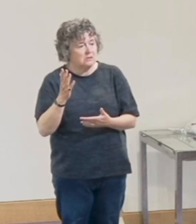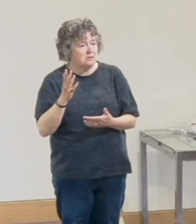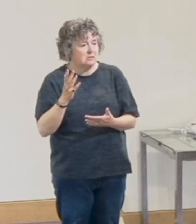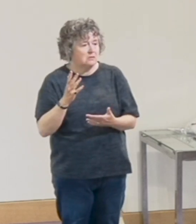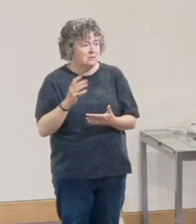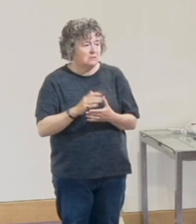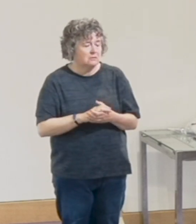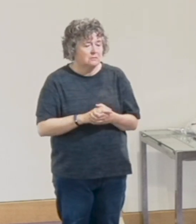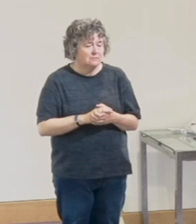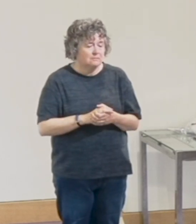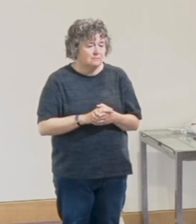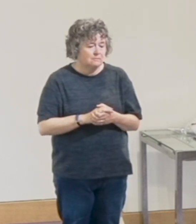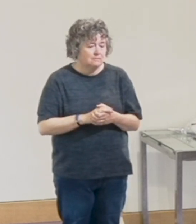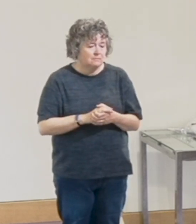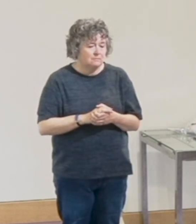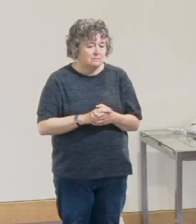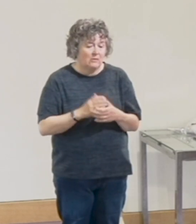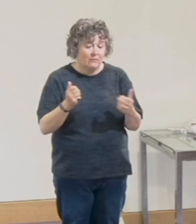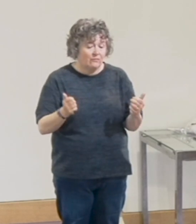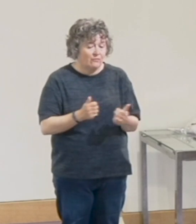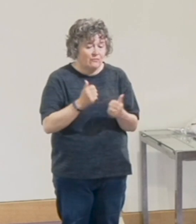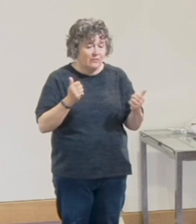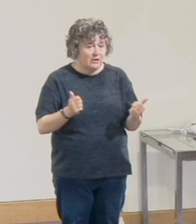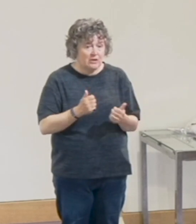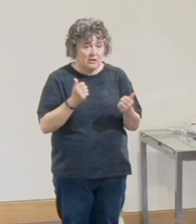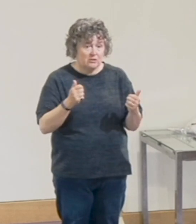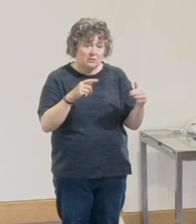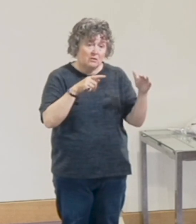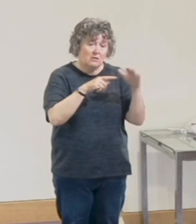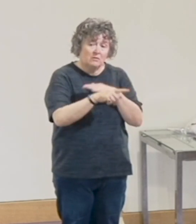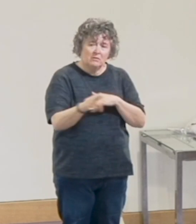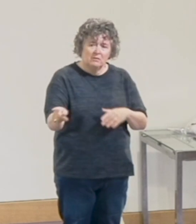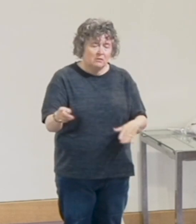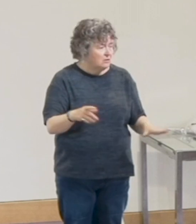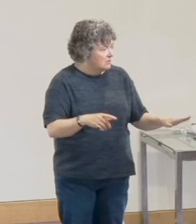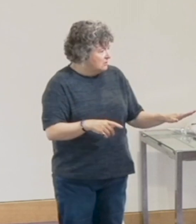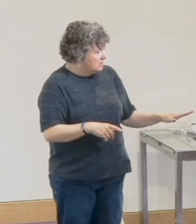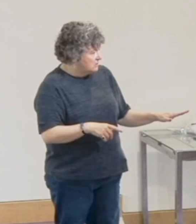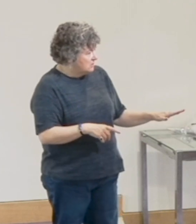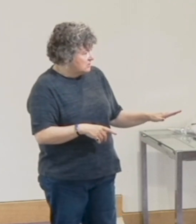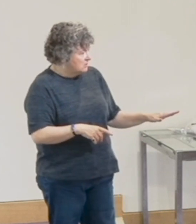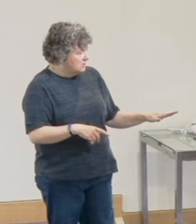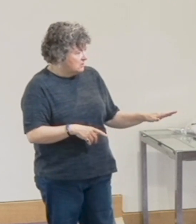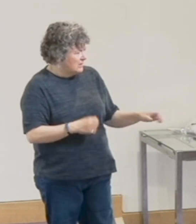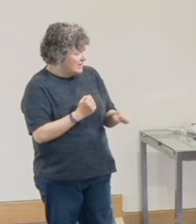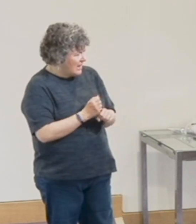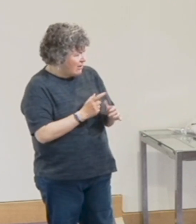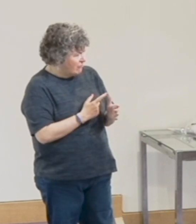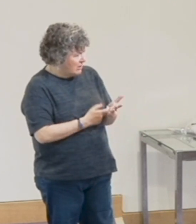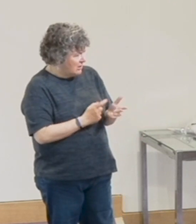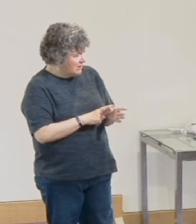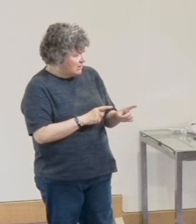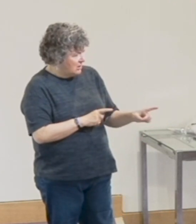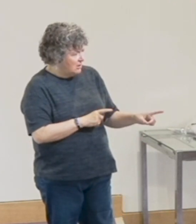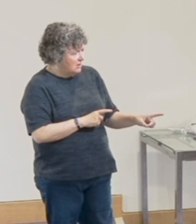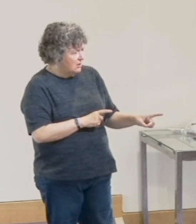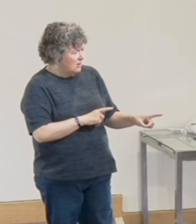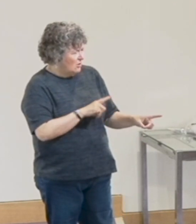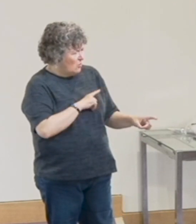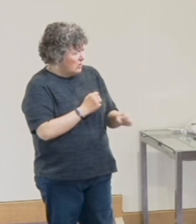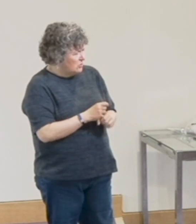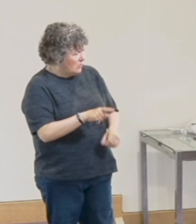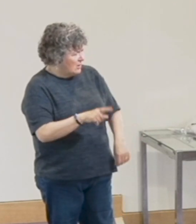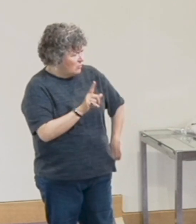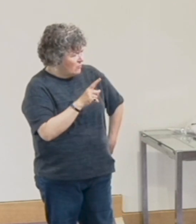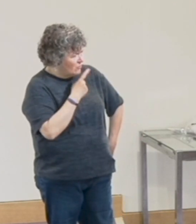okay. And when we'd finished and just as we were leaving, she drew alongside me and she asked me, why have you done